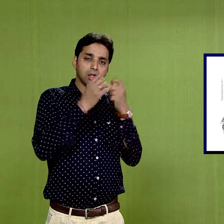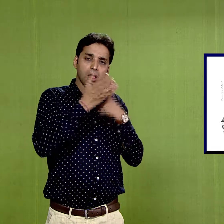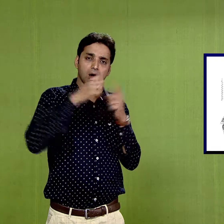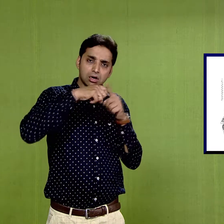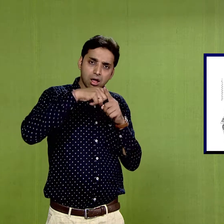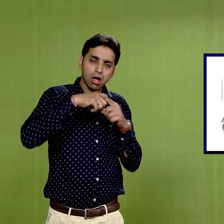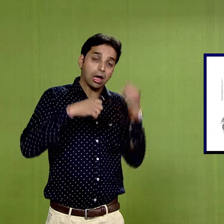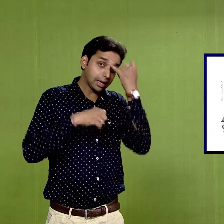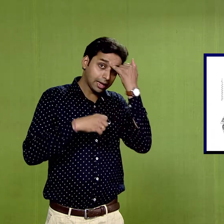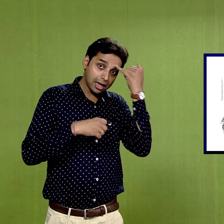the indigo,